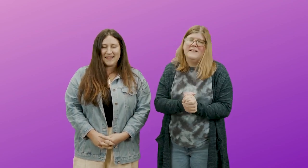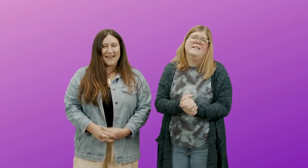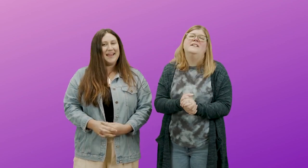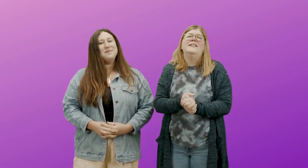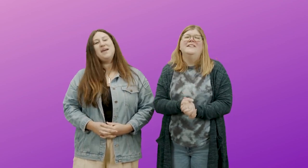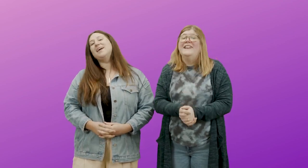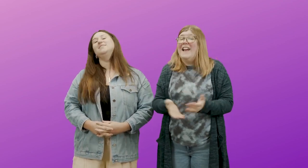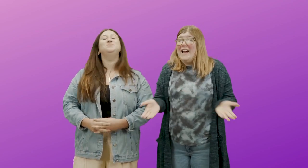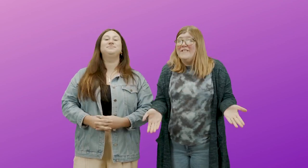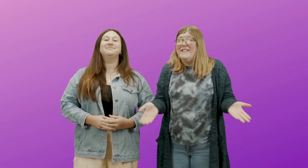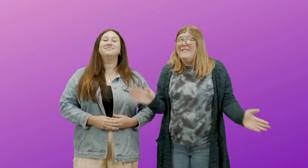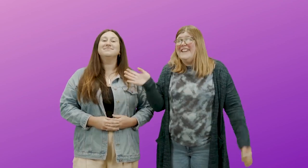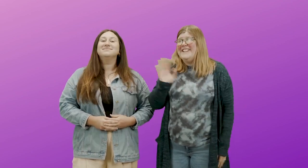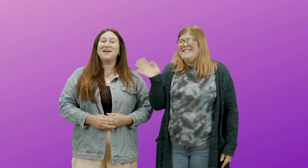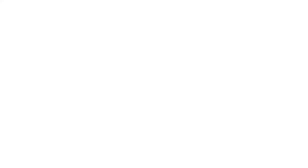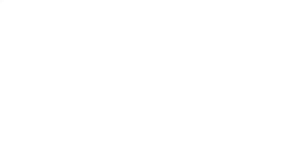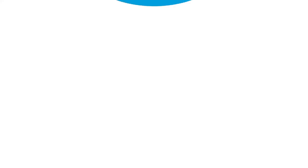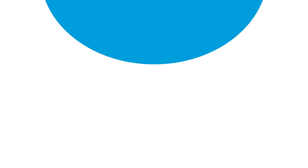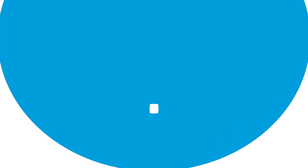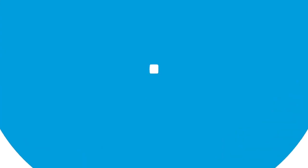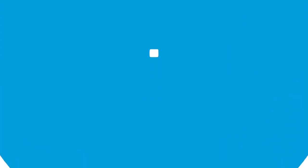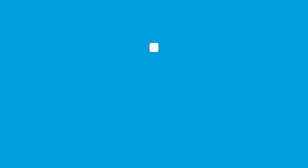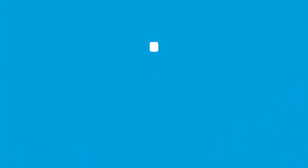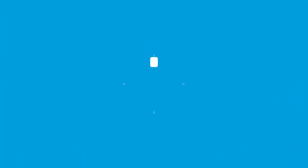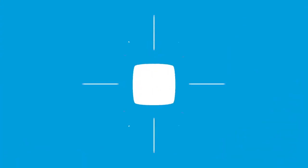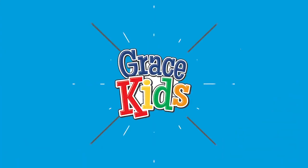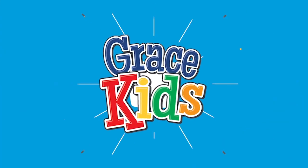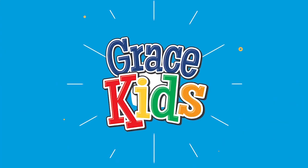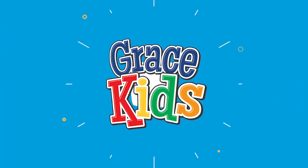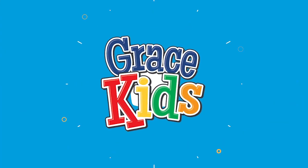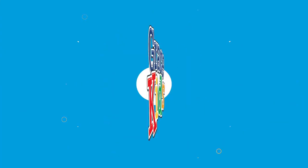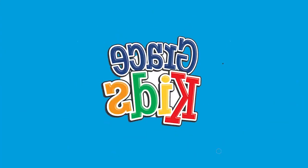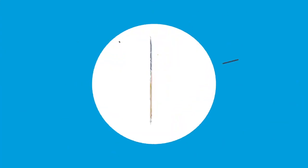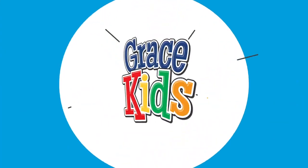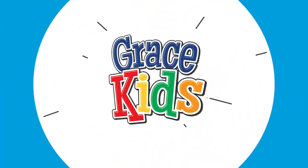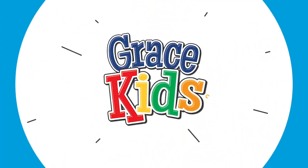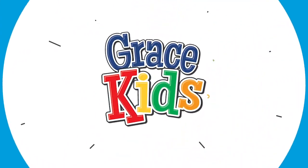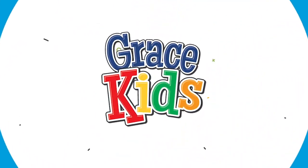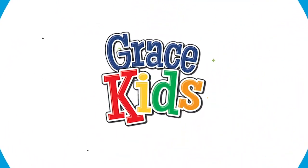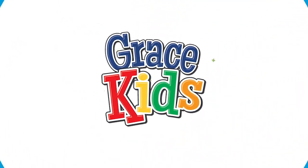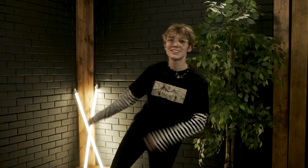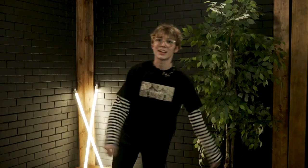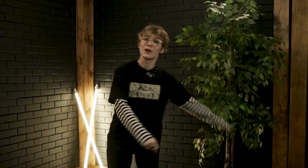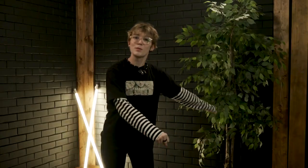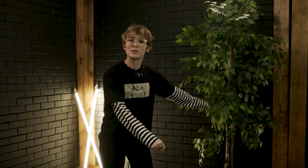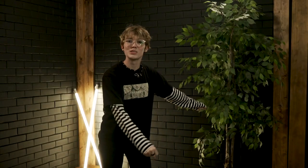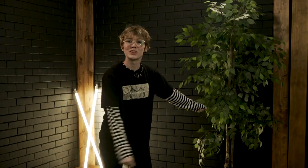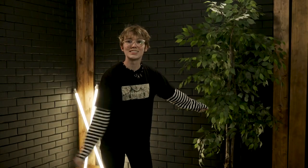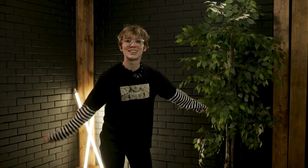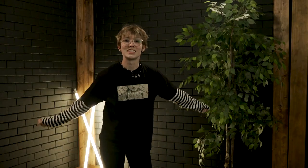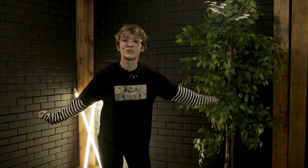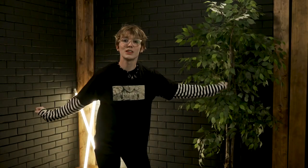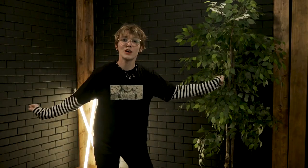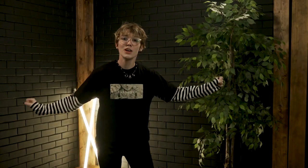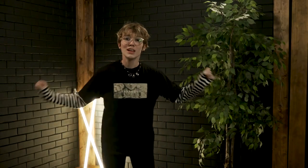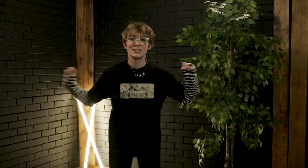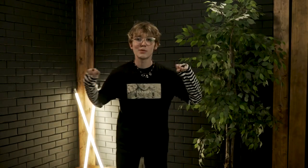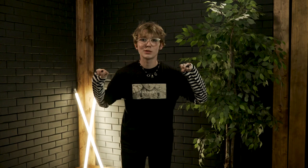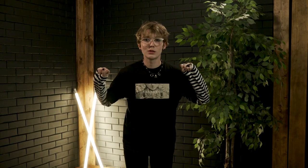amen have a good week bye hi grace kids i hope you enjoyed today's video down below